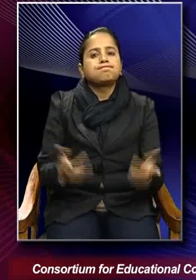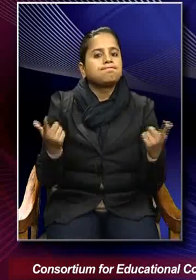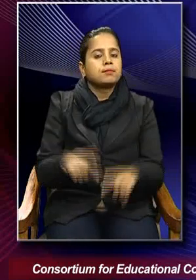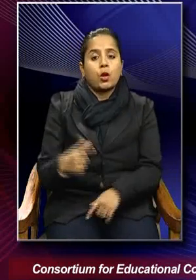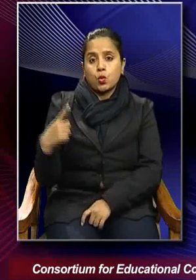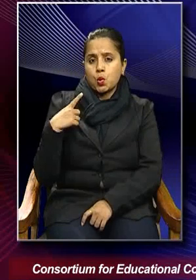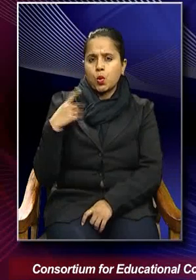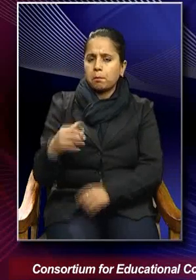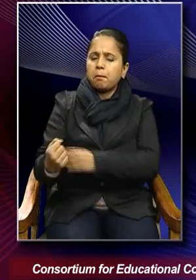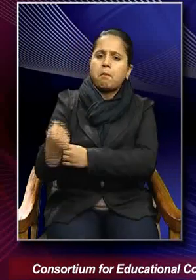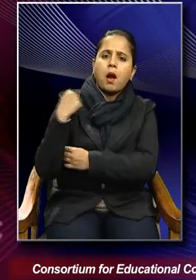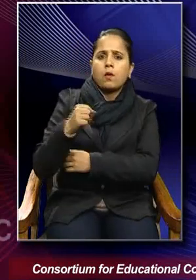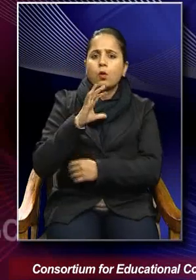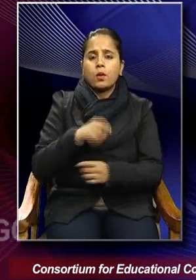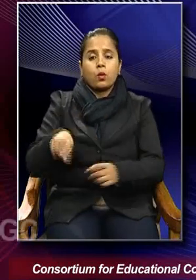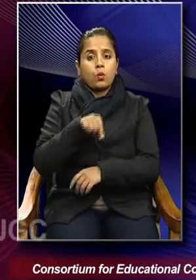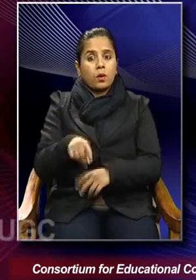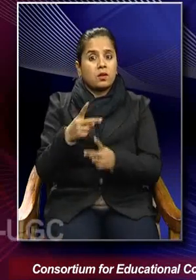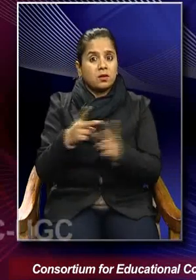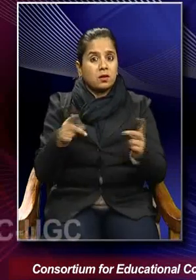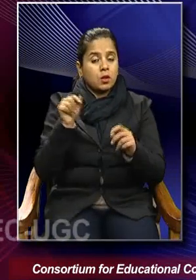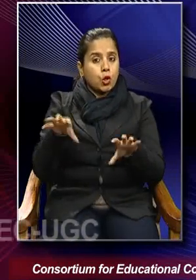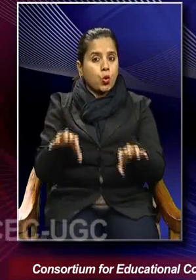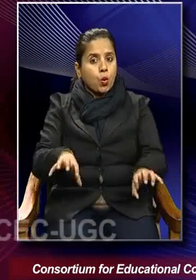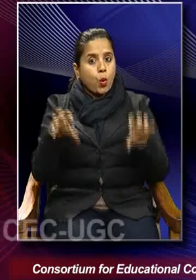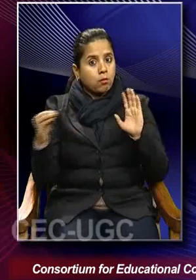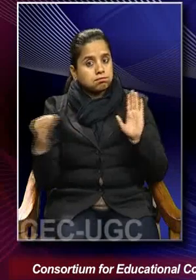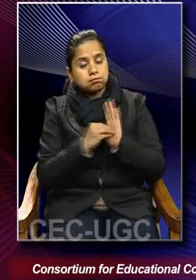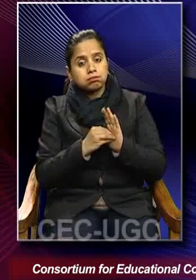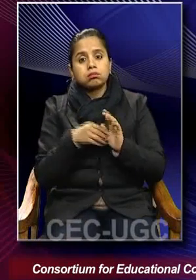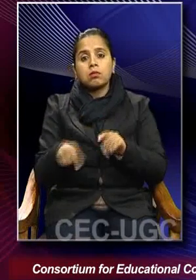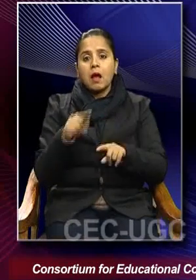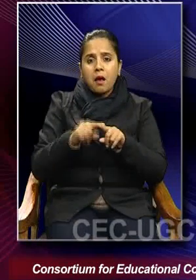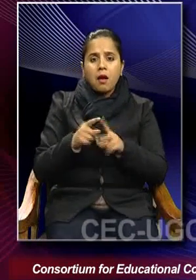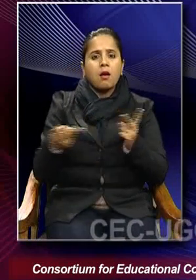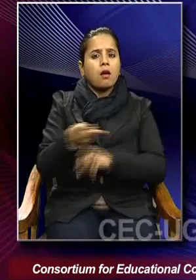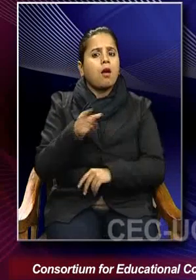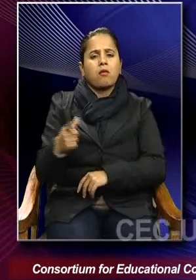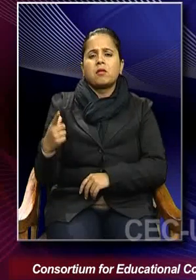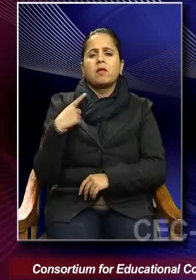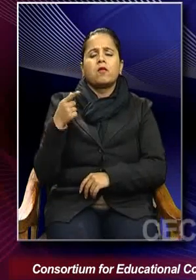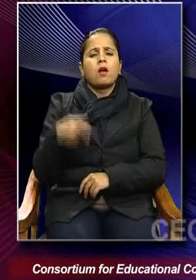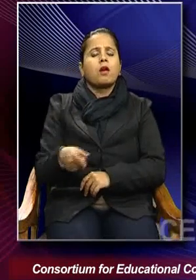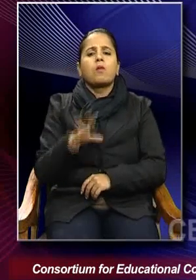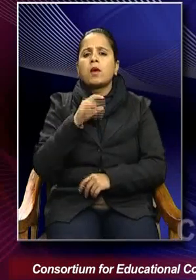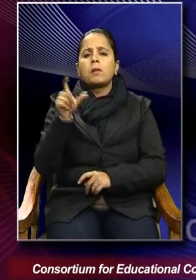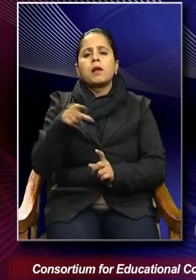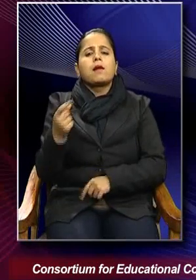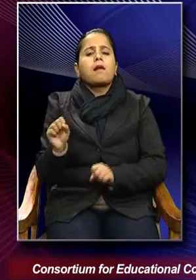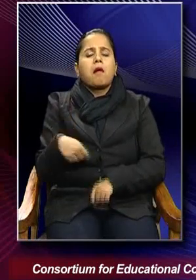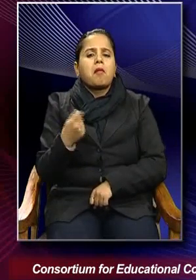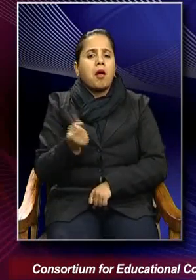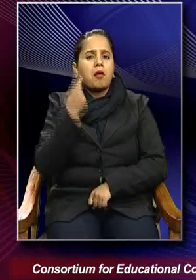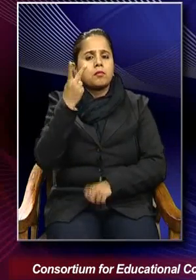absolute power beyond the constraint of the constitution or elections. And that is how very loosely one can understand,